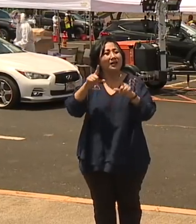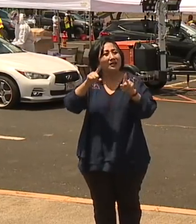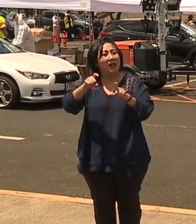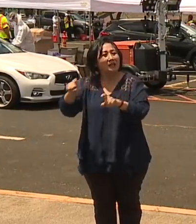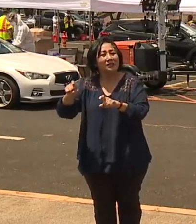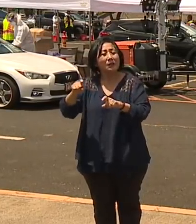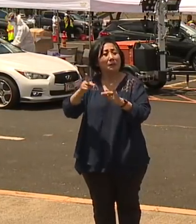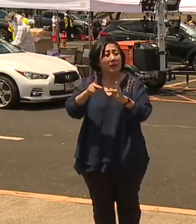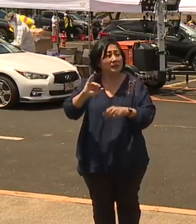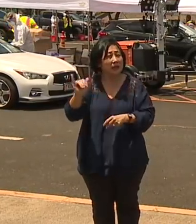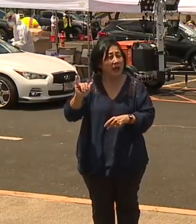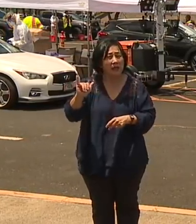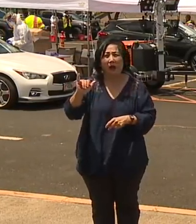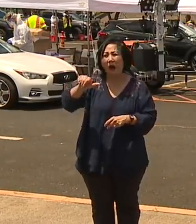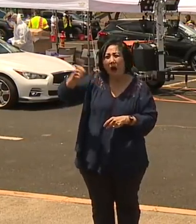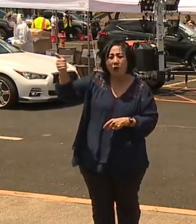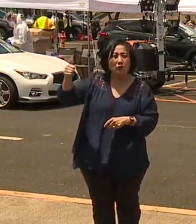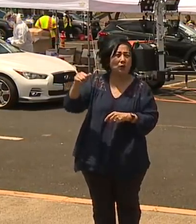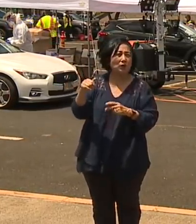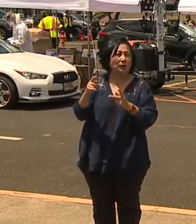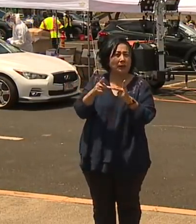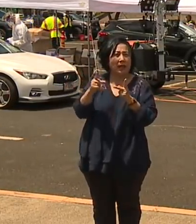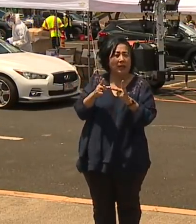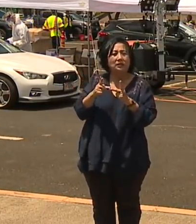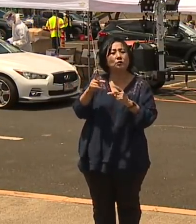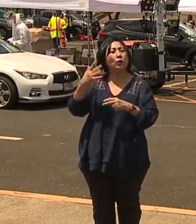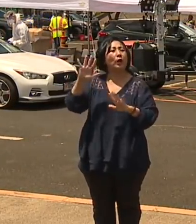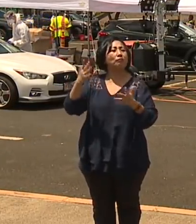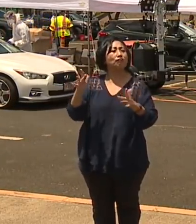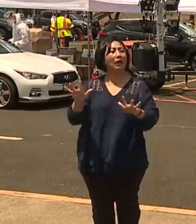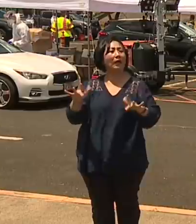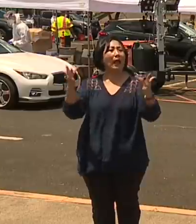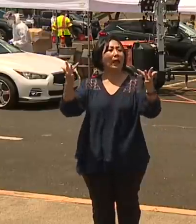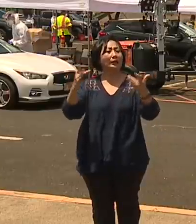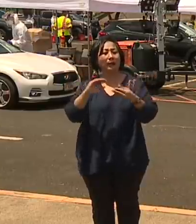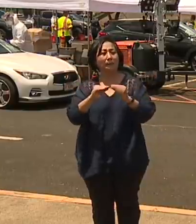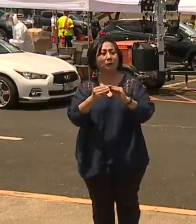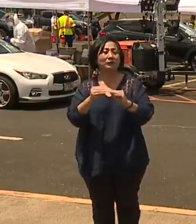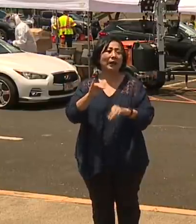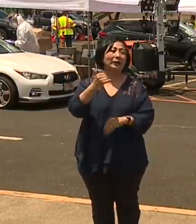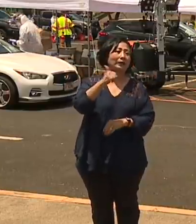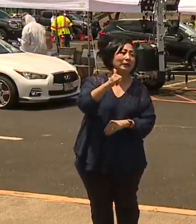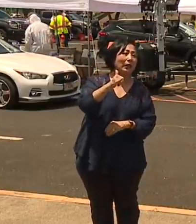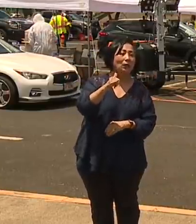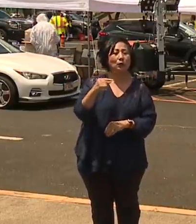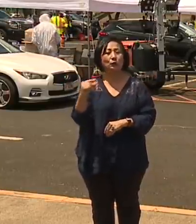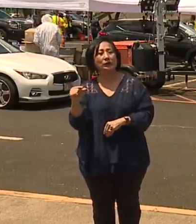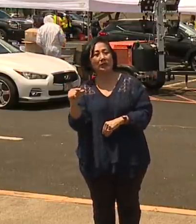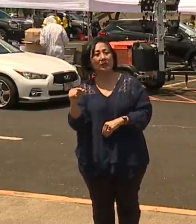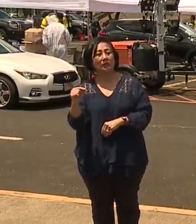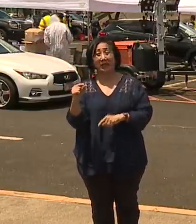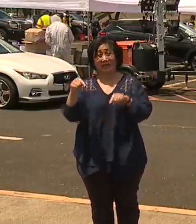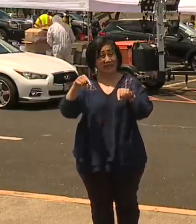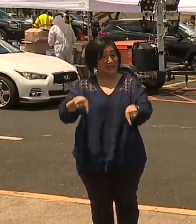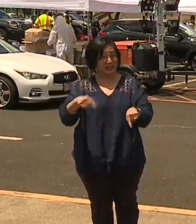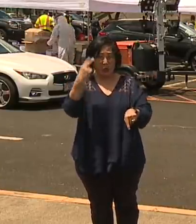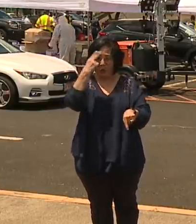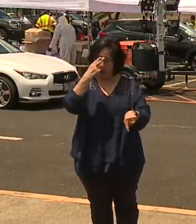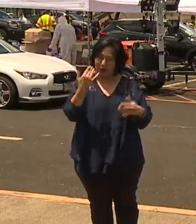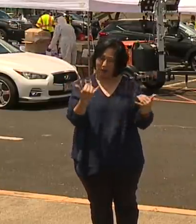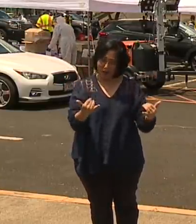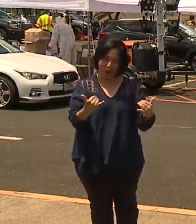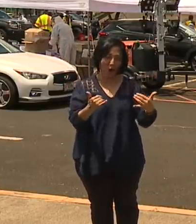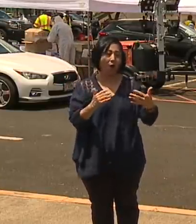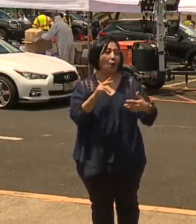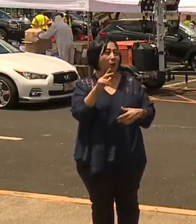in places where you're in the green or you're in the low yellow in terms of positivity. Hawaii is in the high